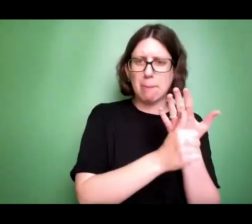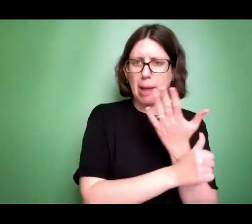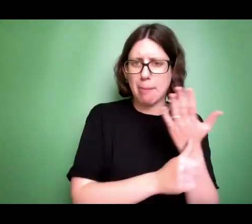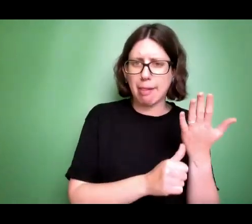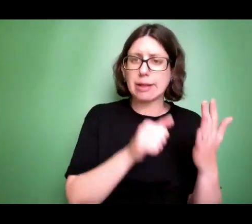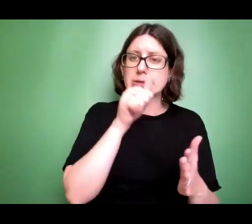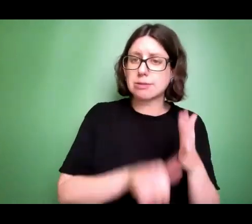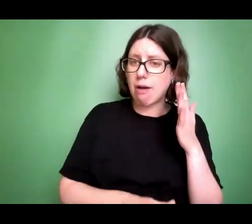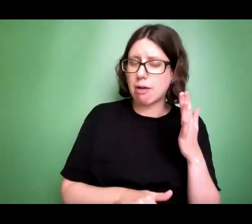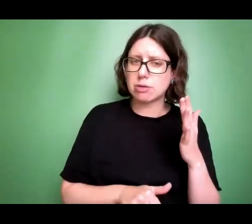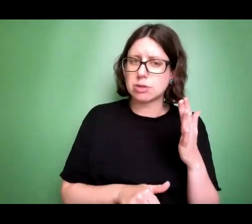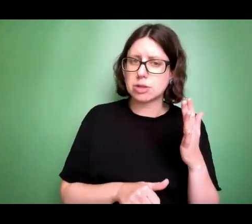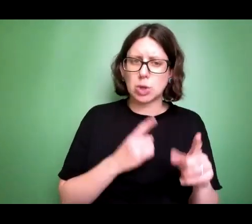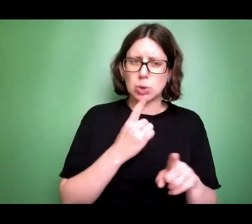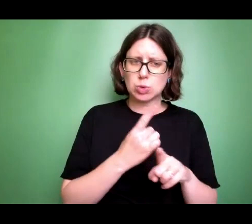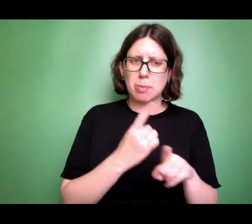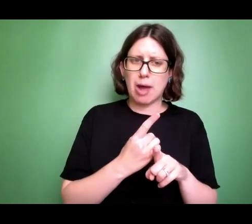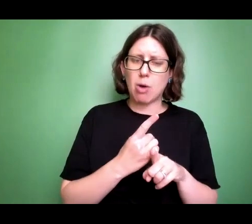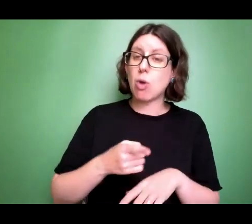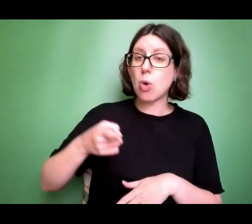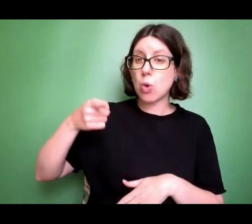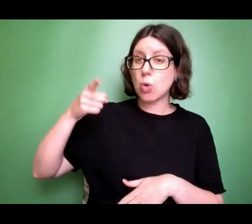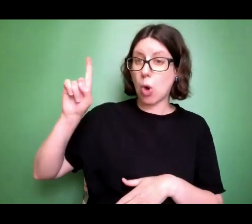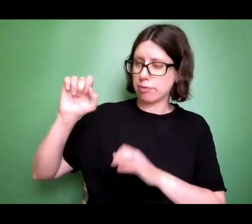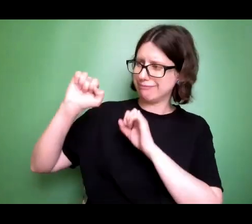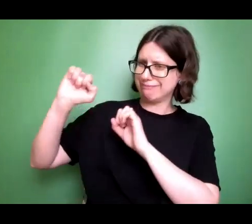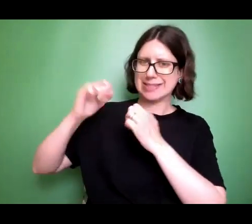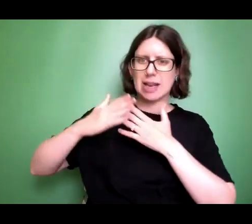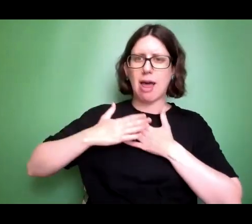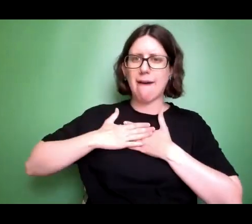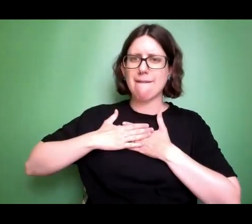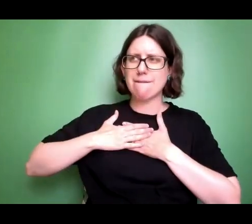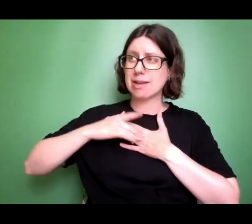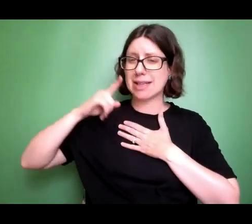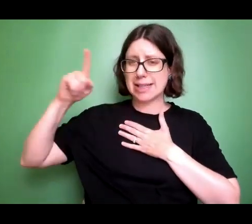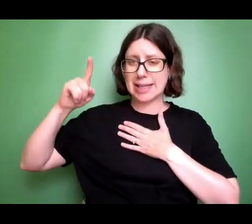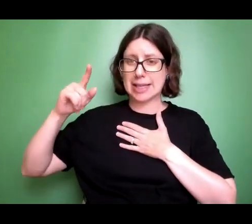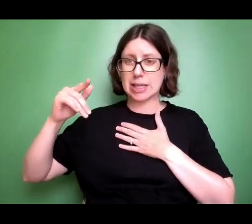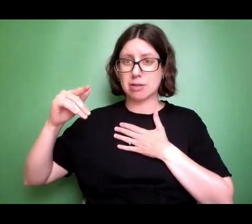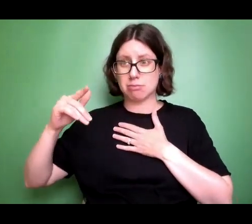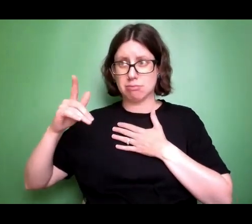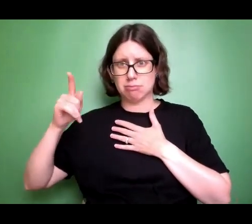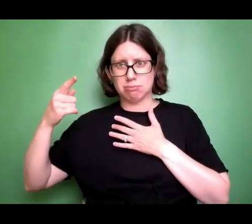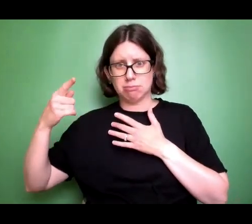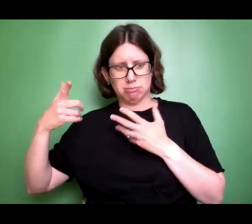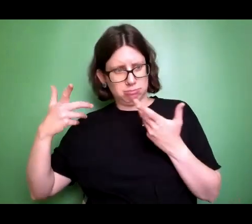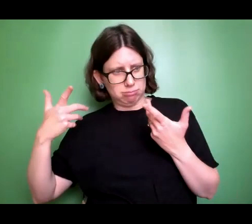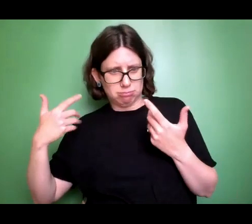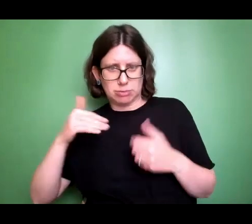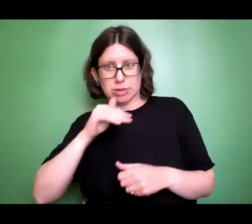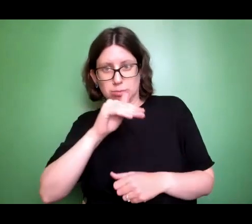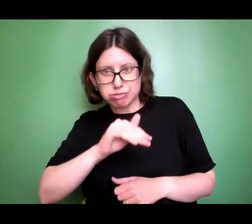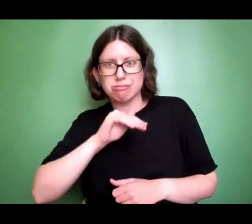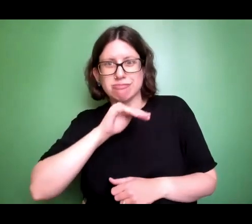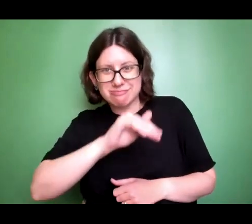love is that God's kind of love pursues. In verse 7 to 8, it says, love comes from God